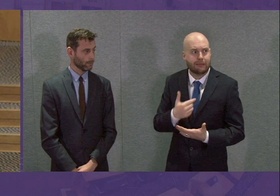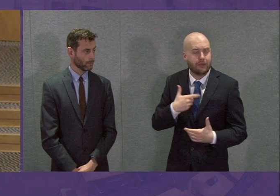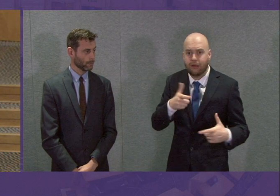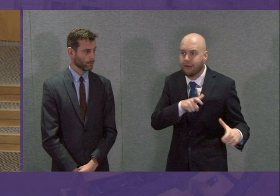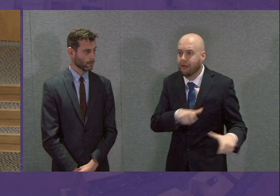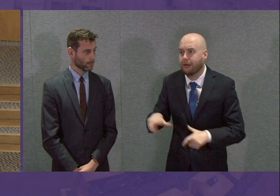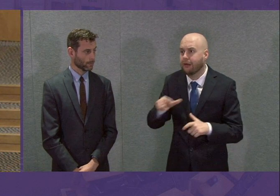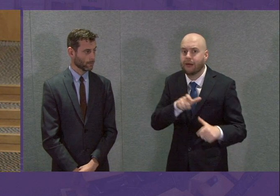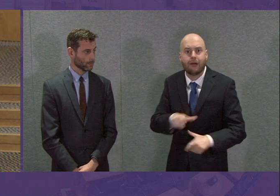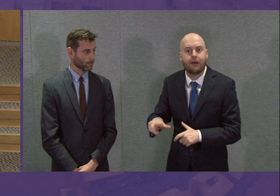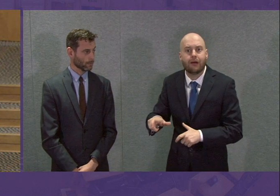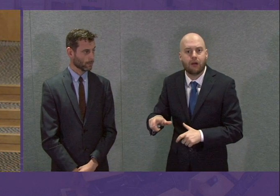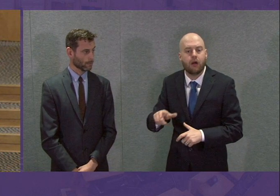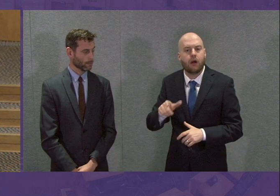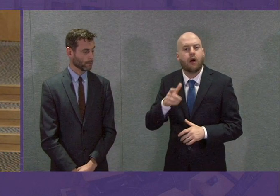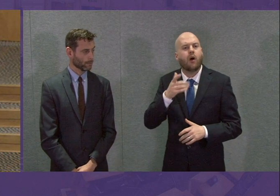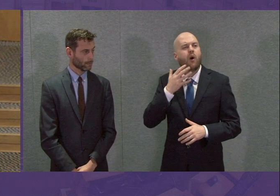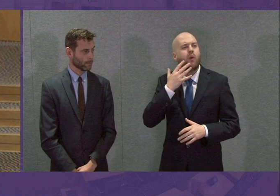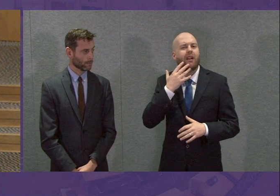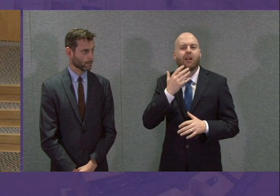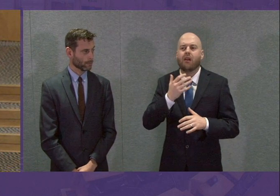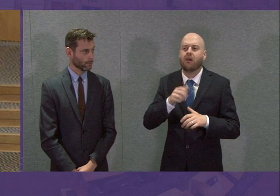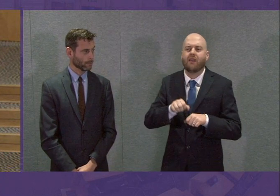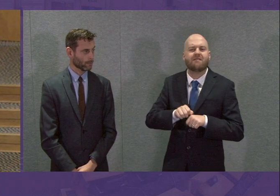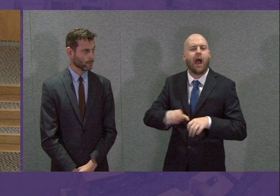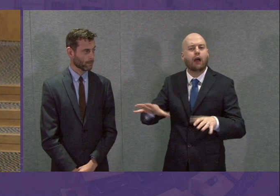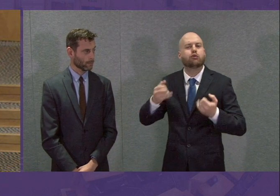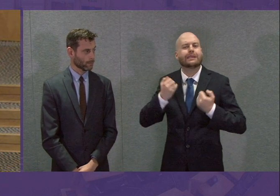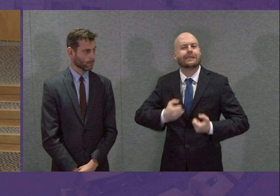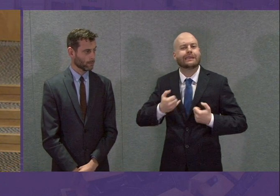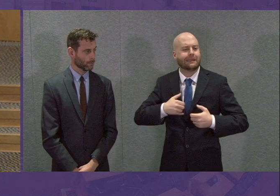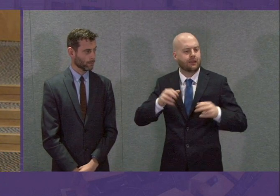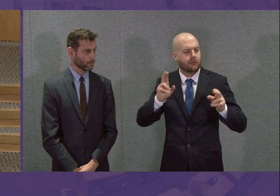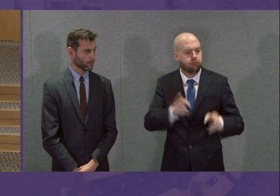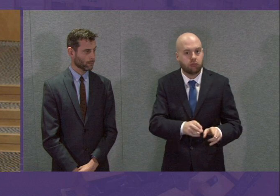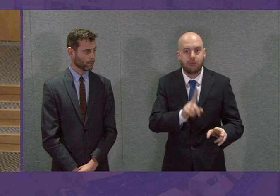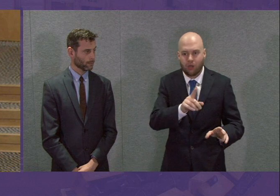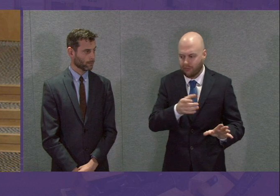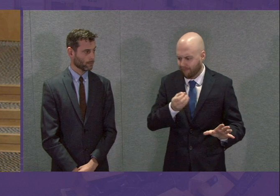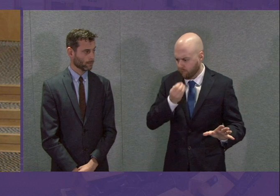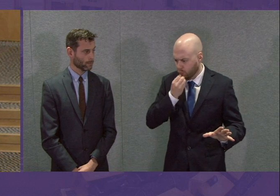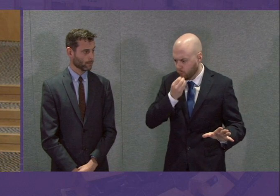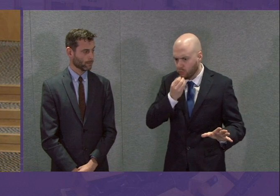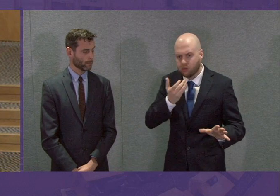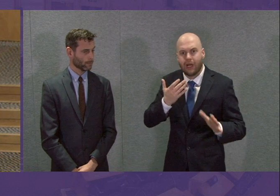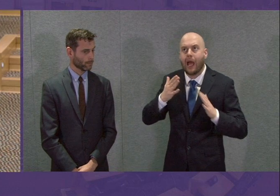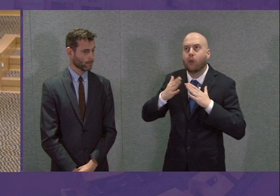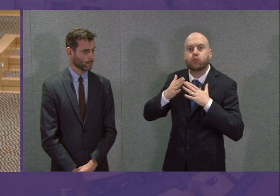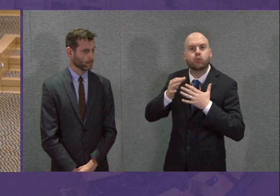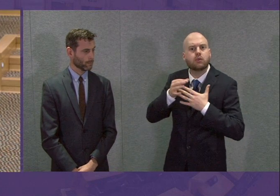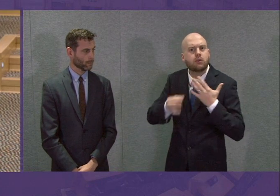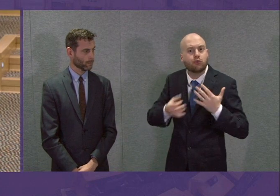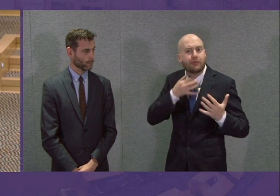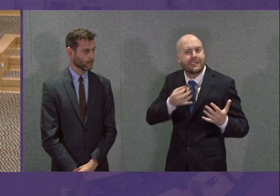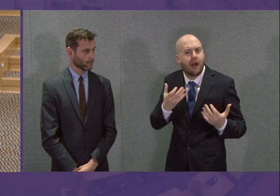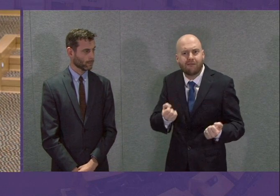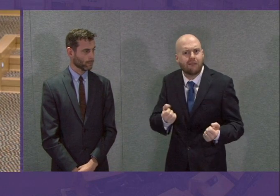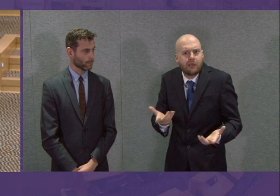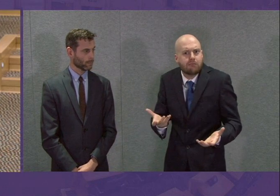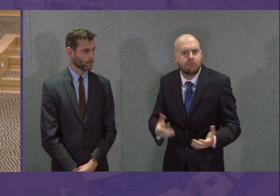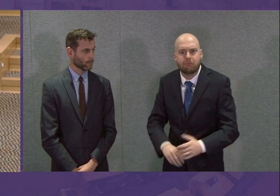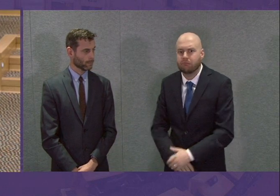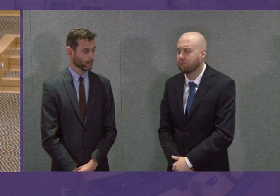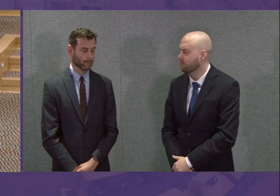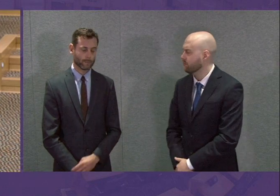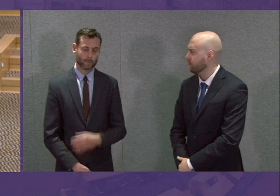virus but actually have enough food and whether they can keep their house. We are talking